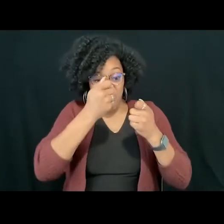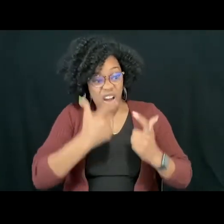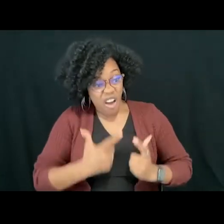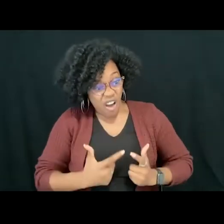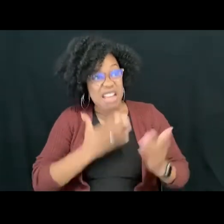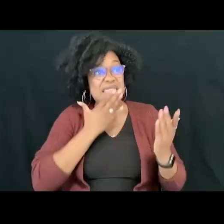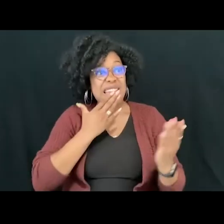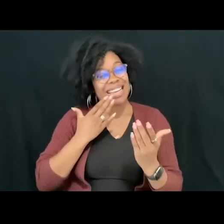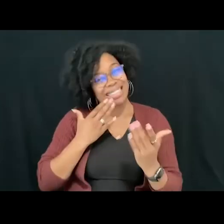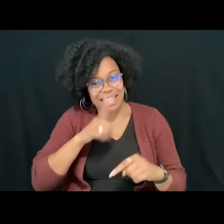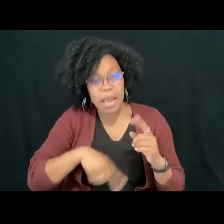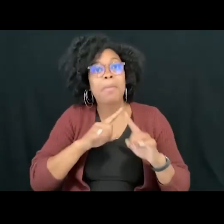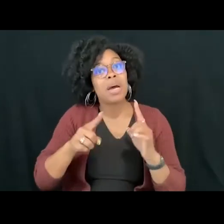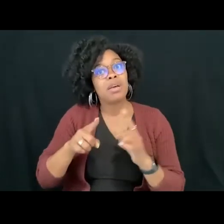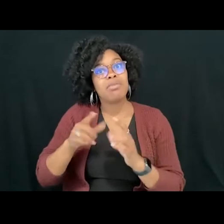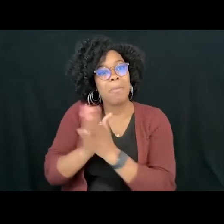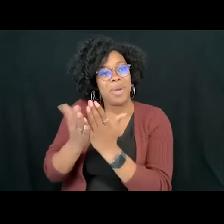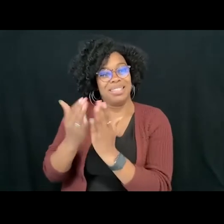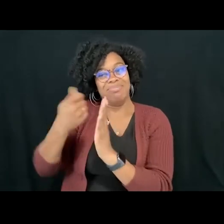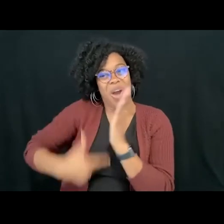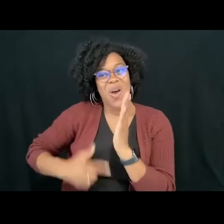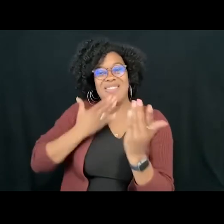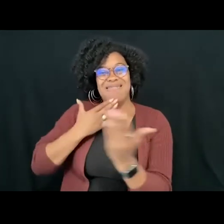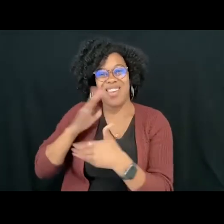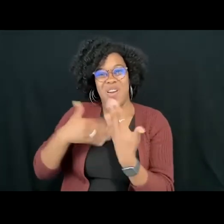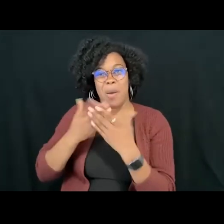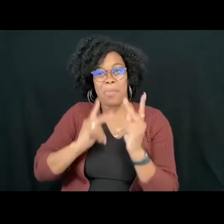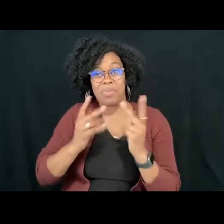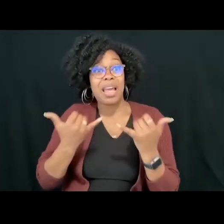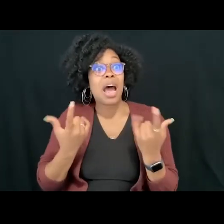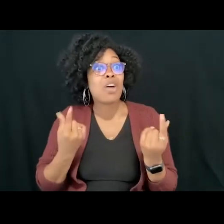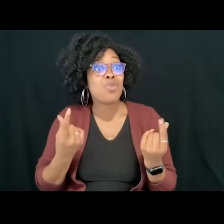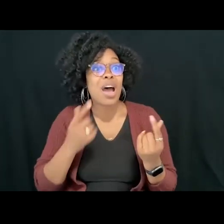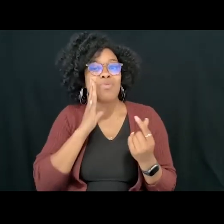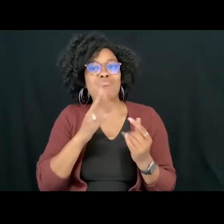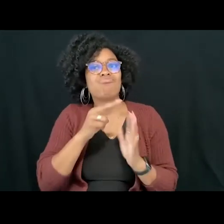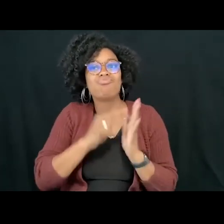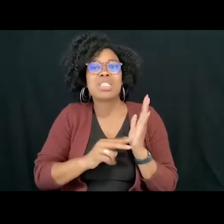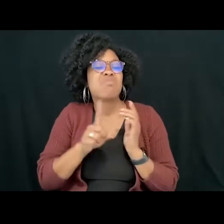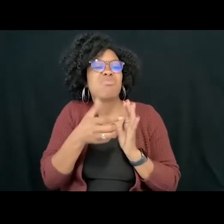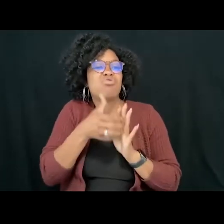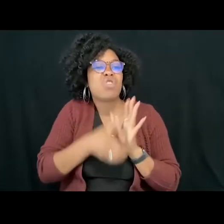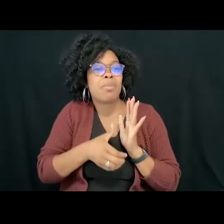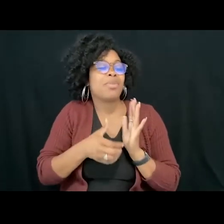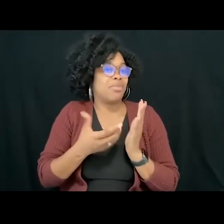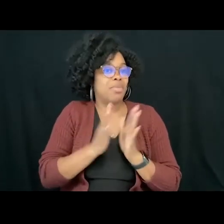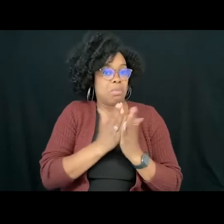book. So, what I want to do is I'm going to read just a chapter from early in the book. And then I'm going to introduce our special guest that I'm so excited